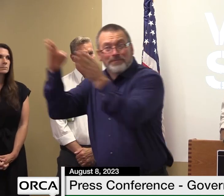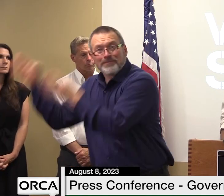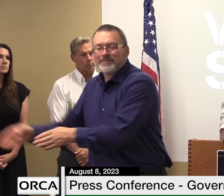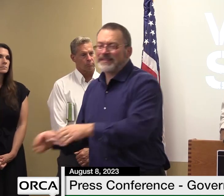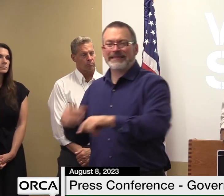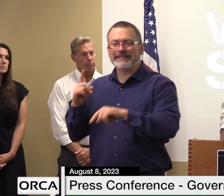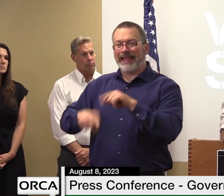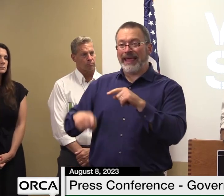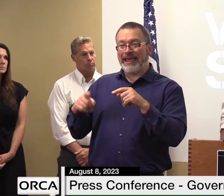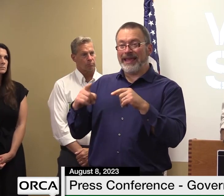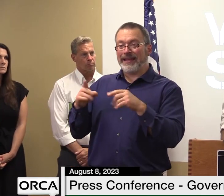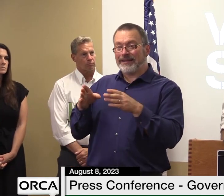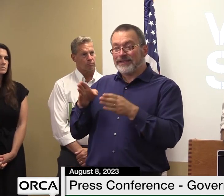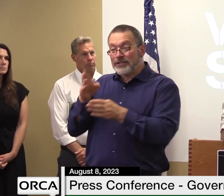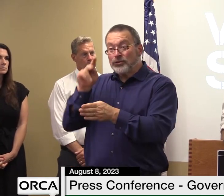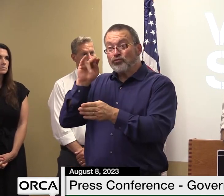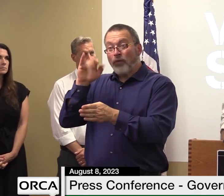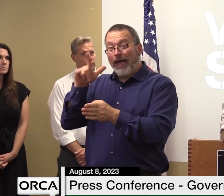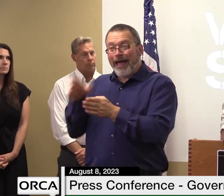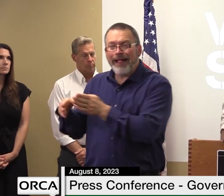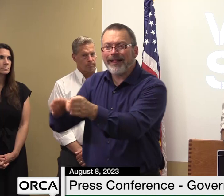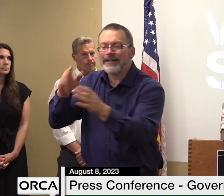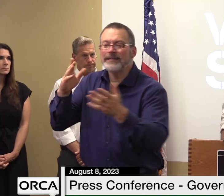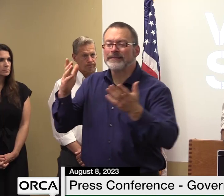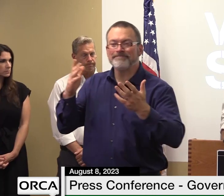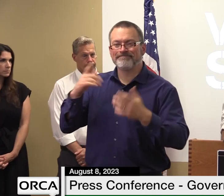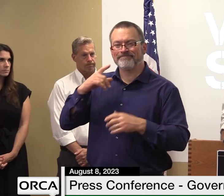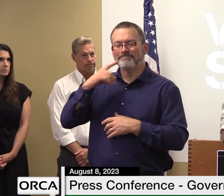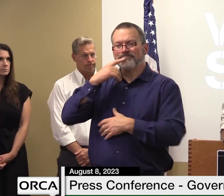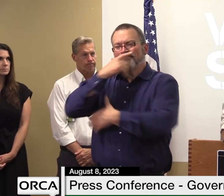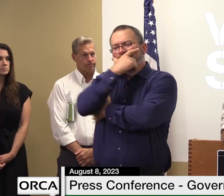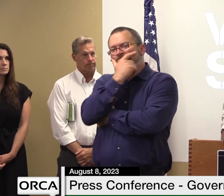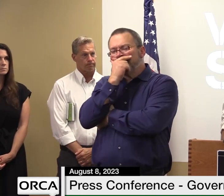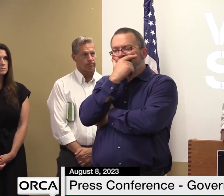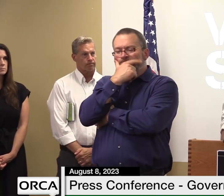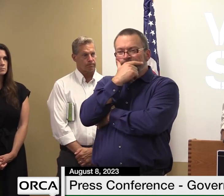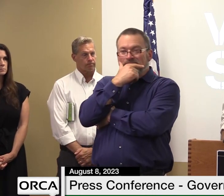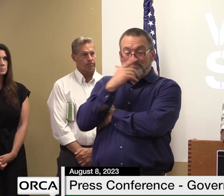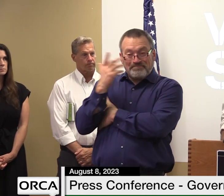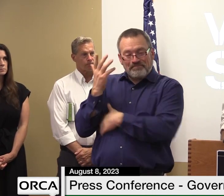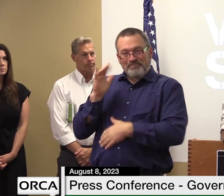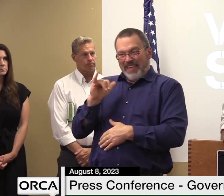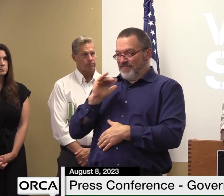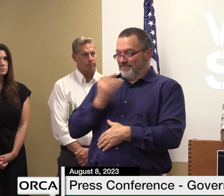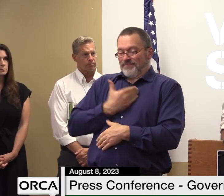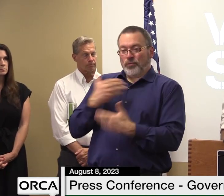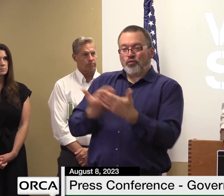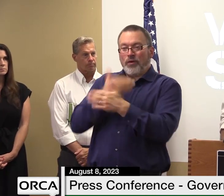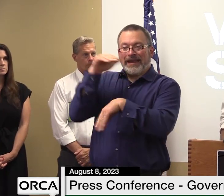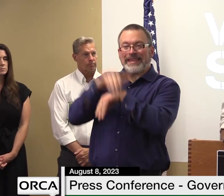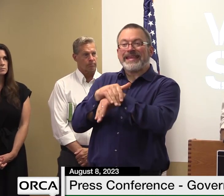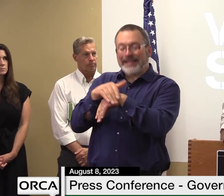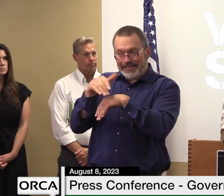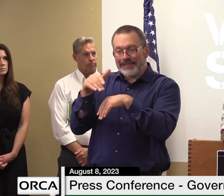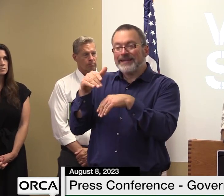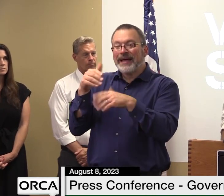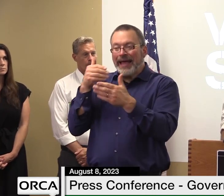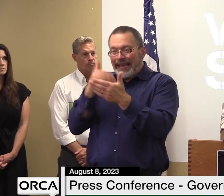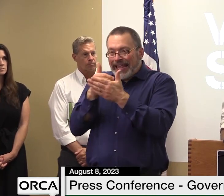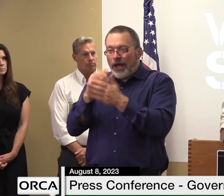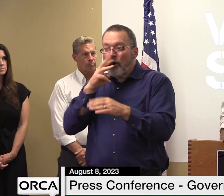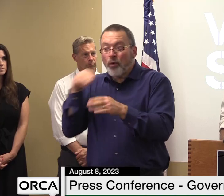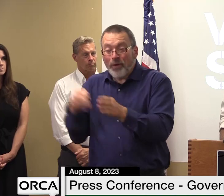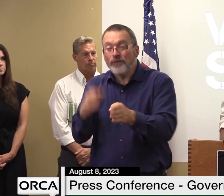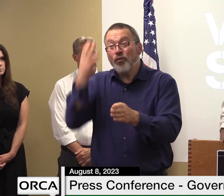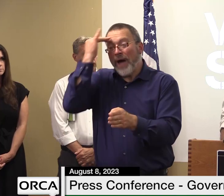we developed our communities along river for power for transportation that's where roads were